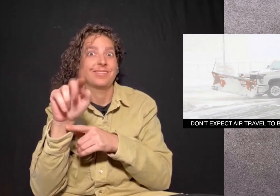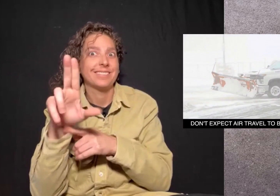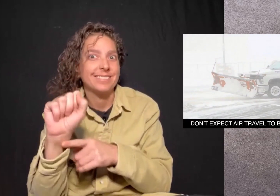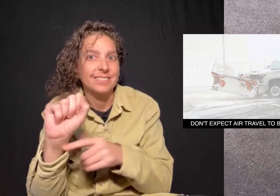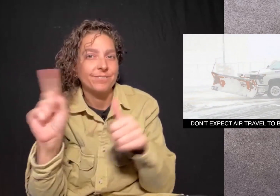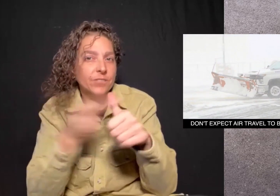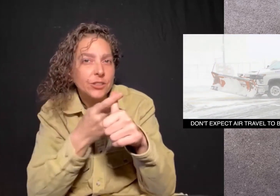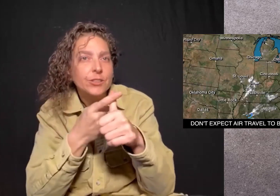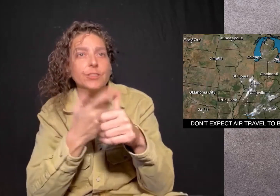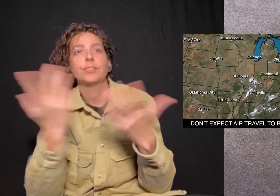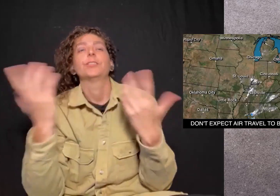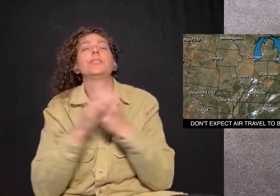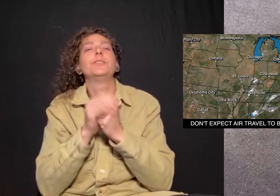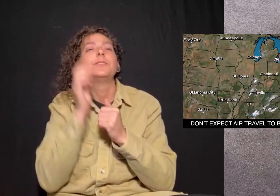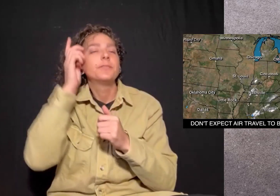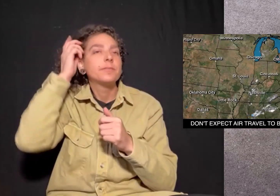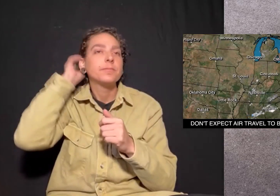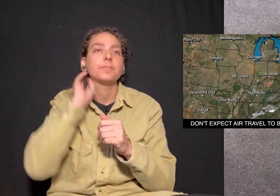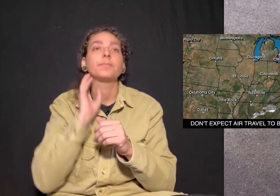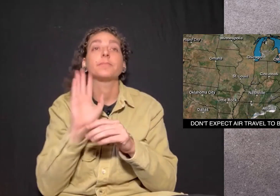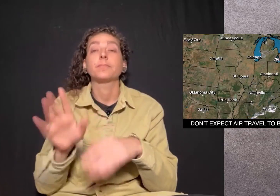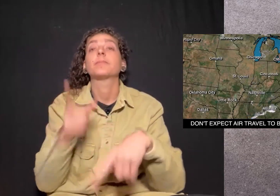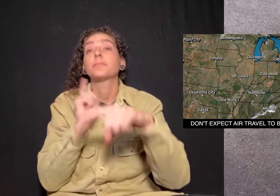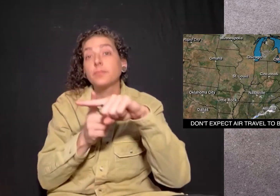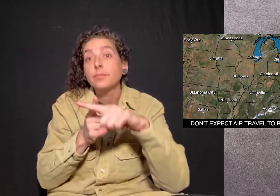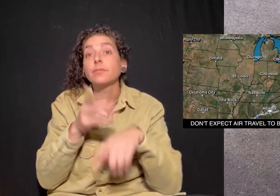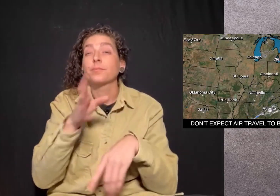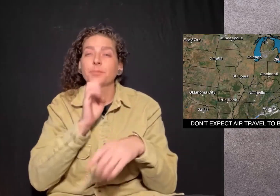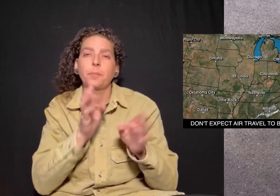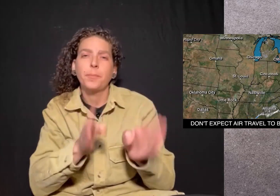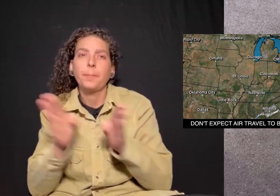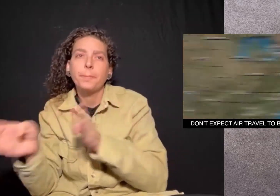and then be prepared to wait.